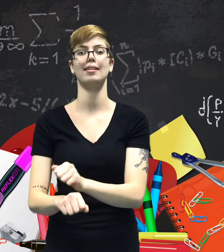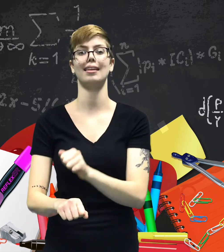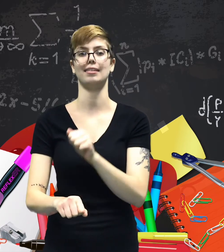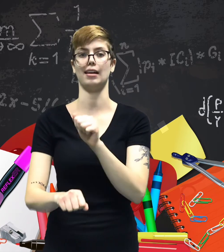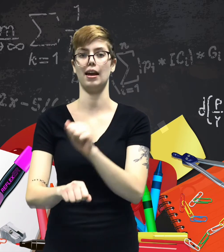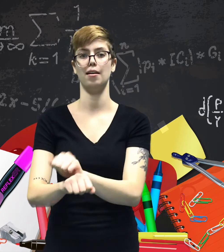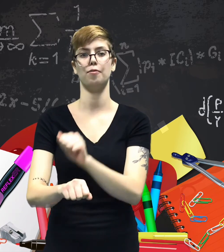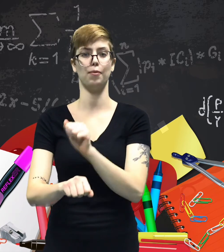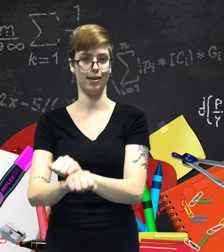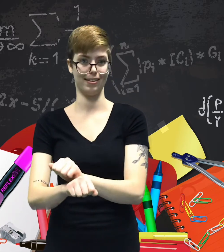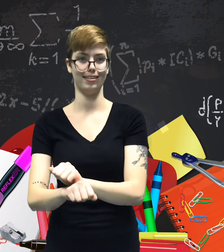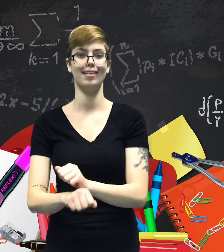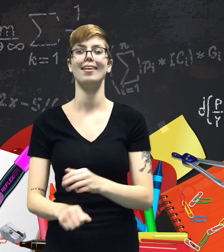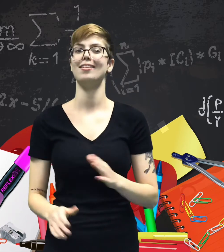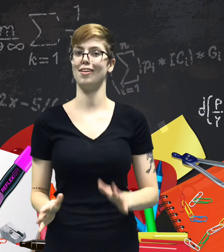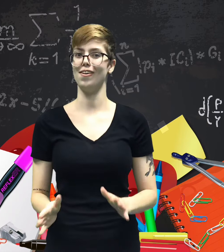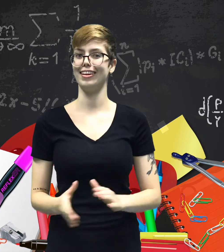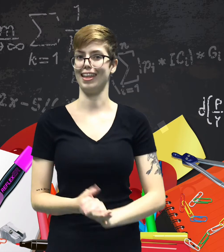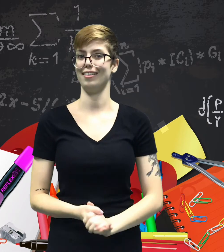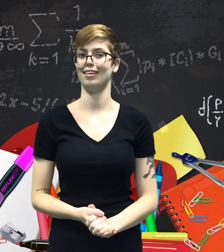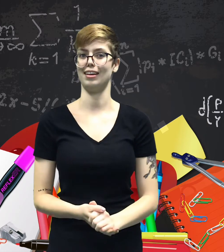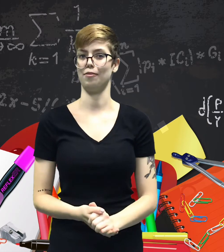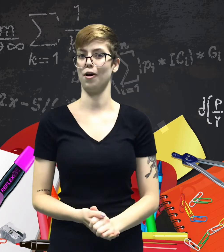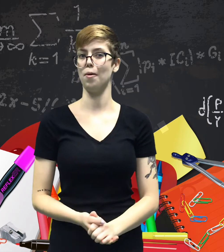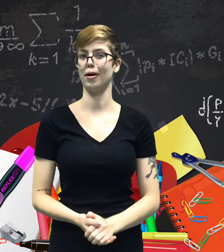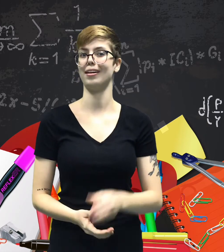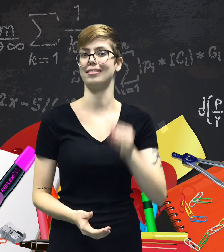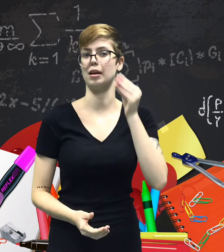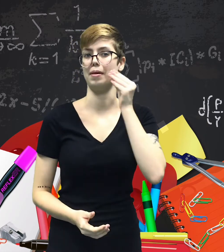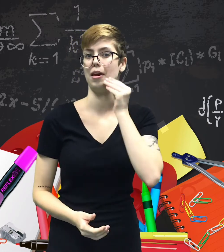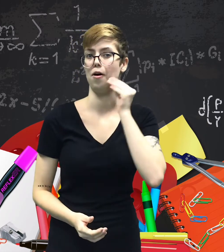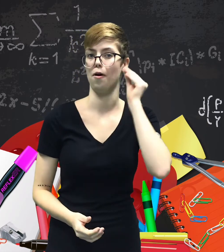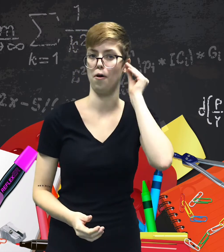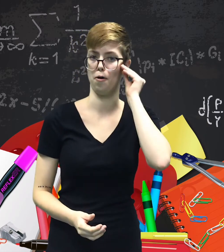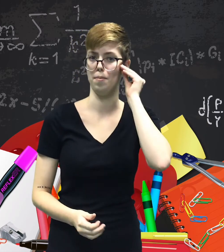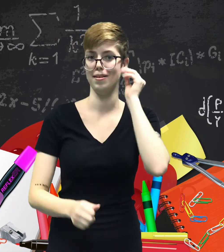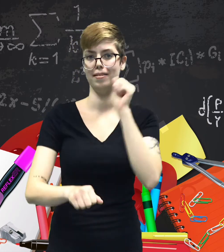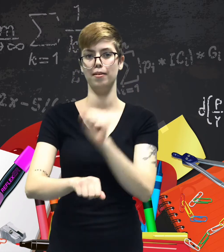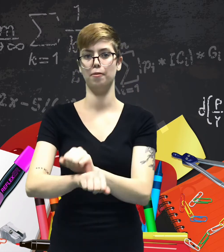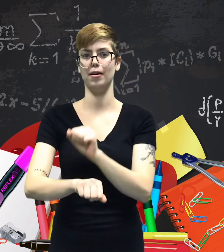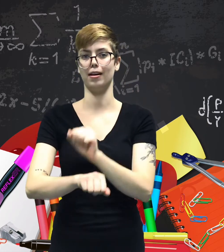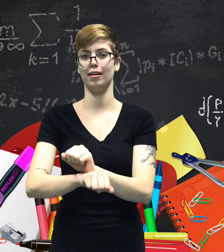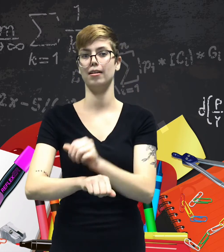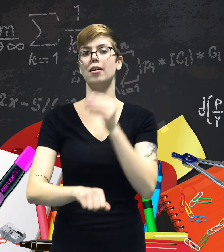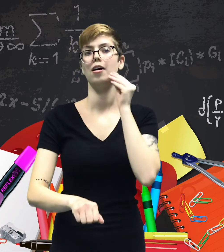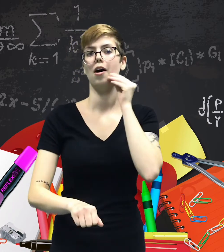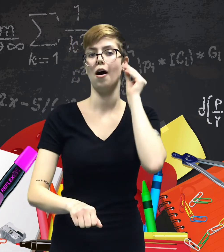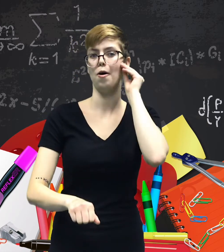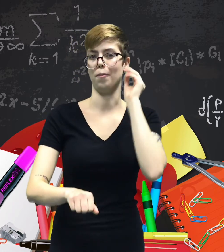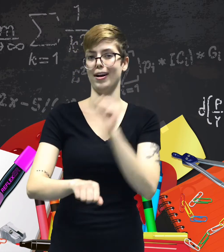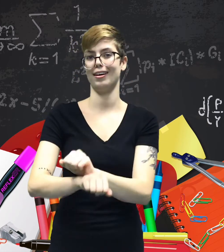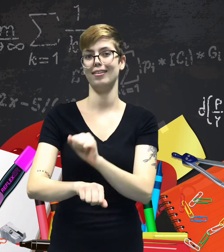That's the sign for work. So all together the sign for homework is going to be home, work, homework, homework.